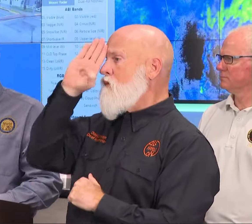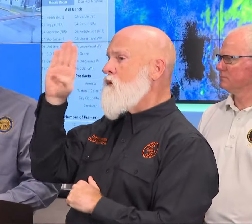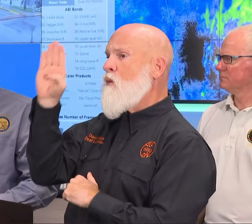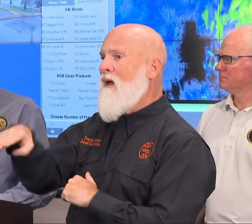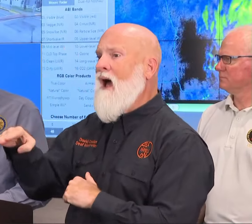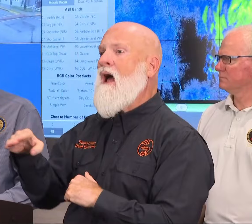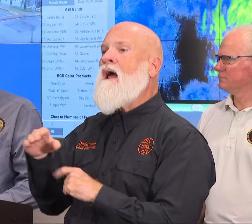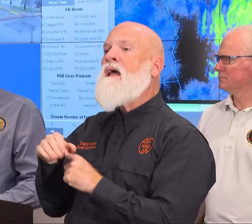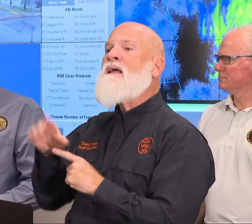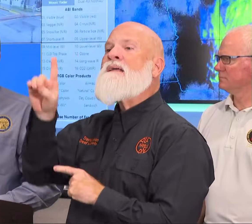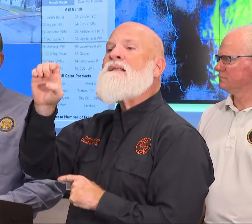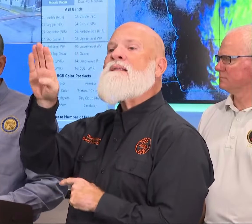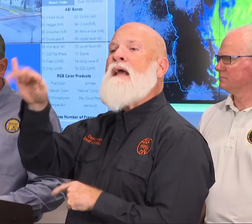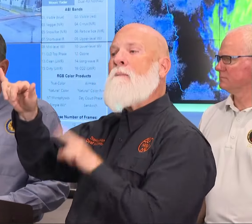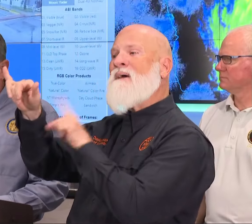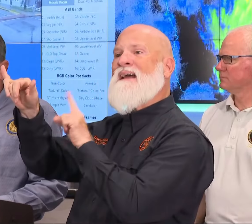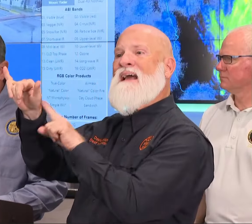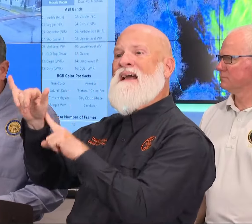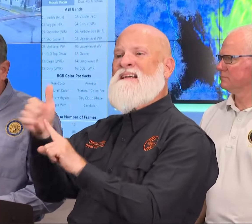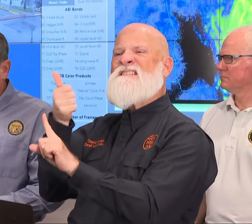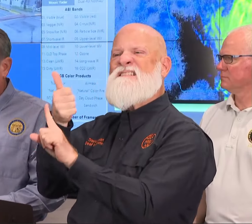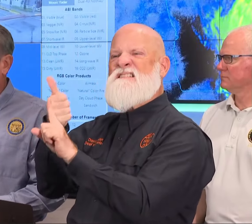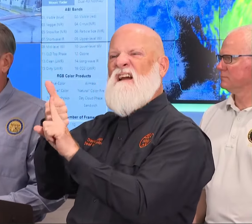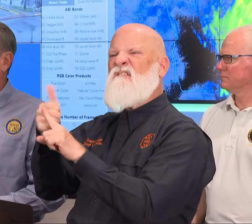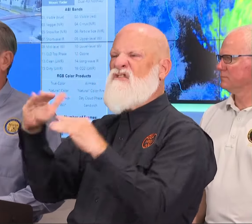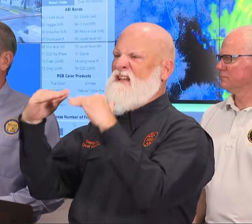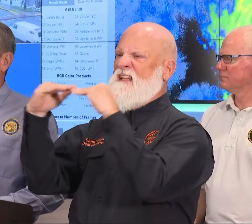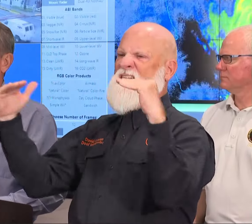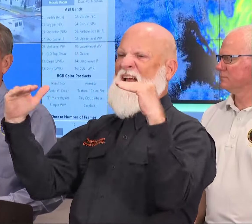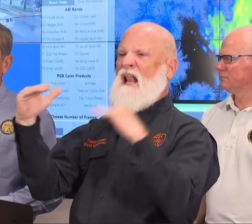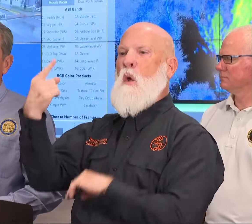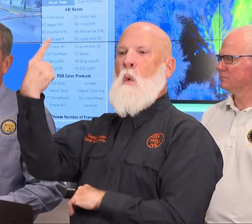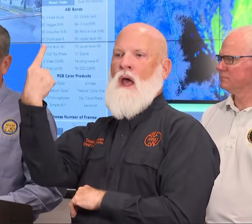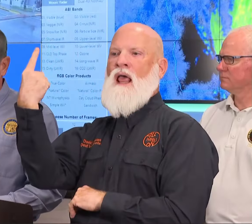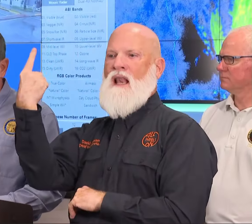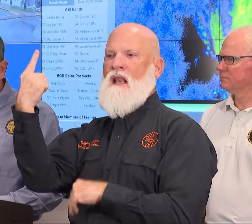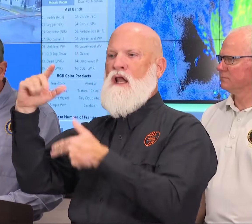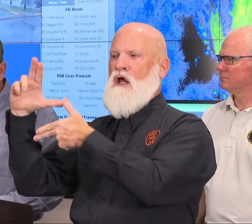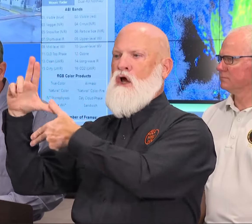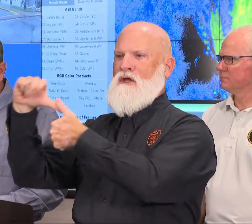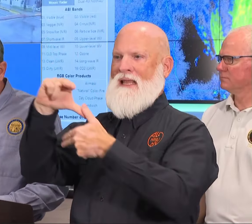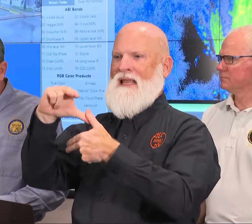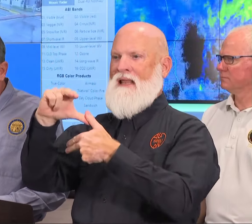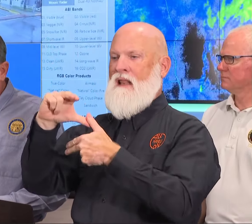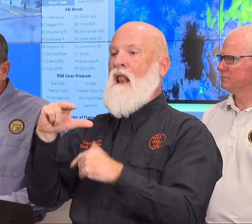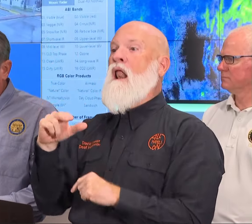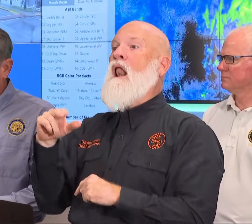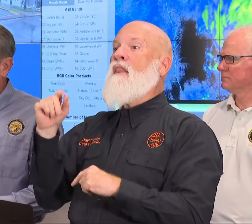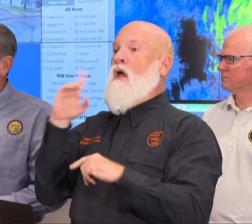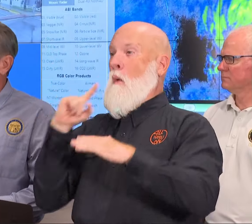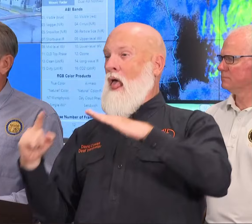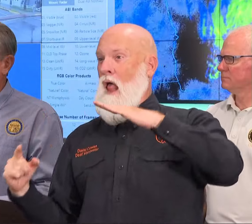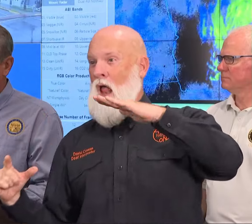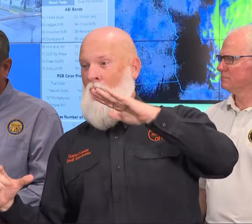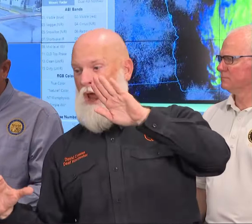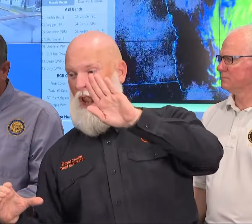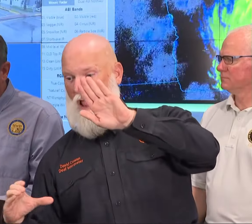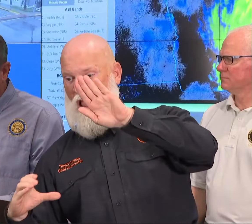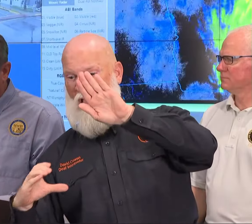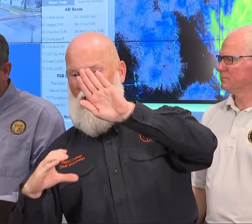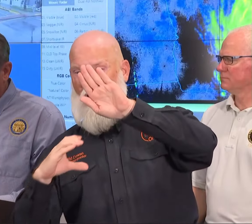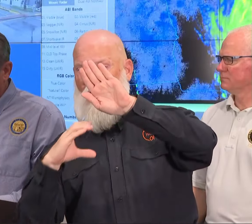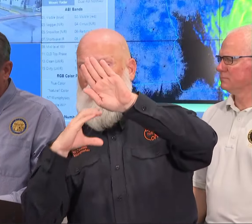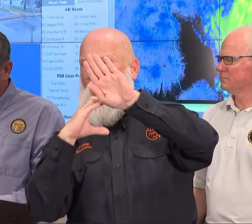category one hurricane in Florida yesterday and continues to move through our state into South Carolina is now a tropical